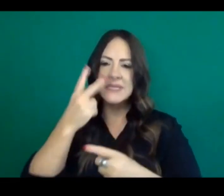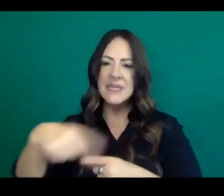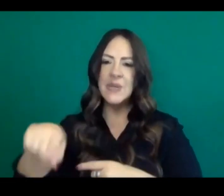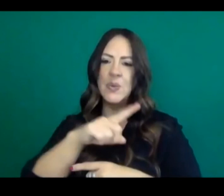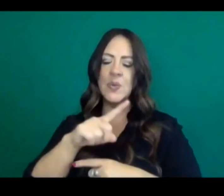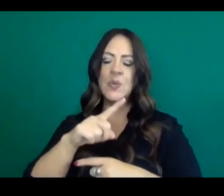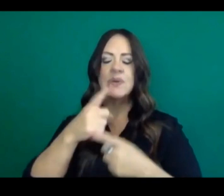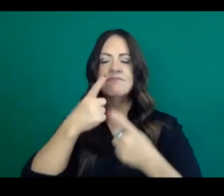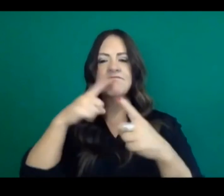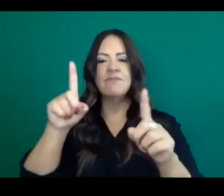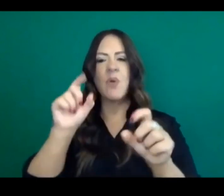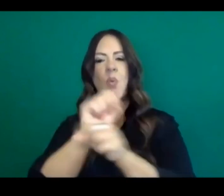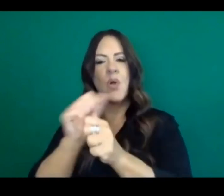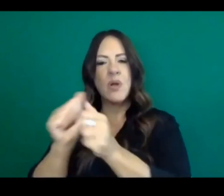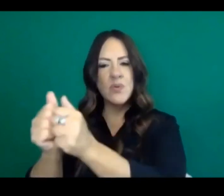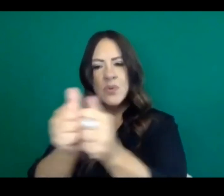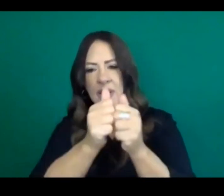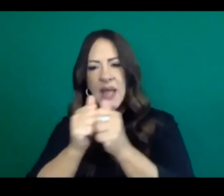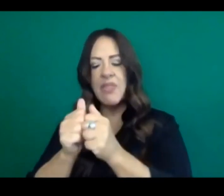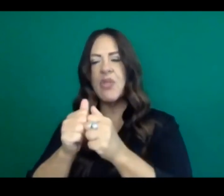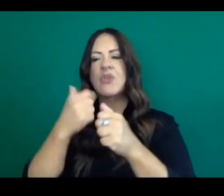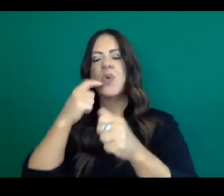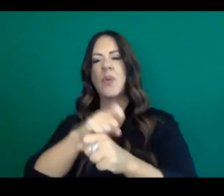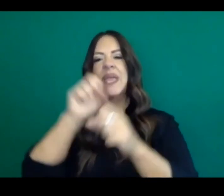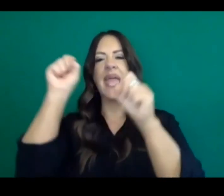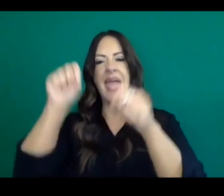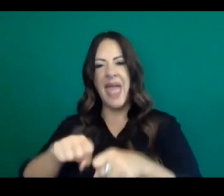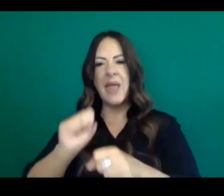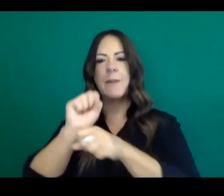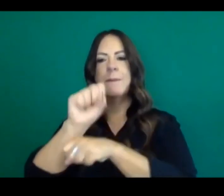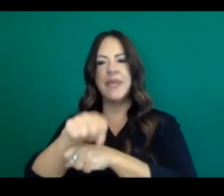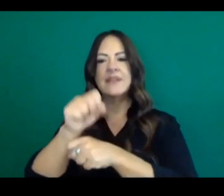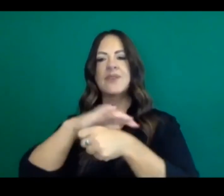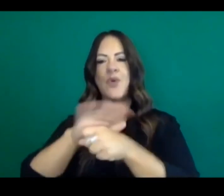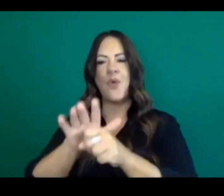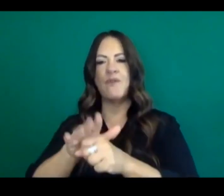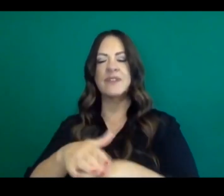together and actually crush COVID-19 once and for all. Thank you.